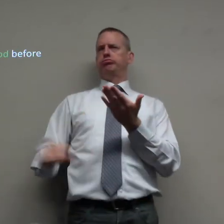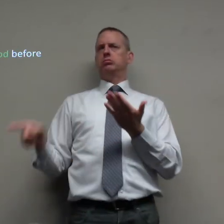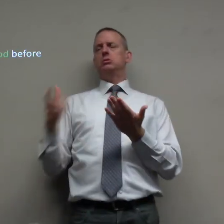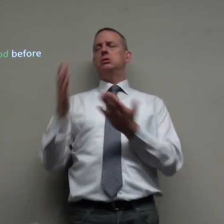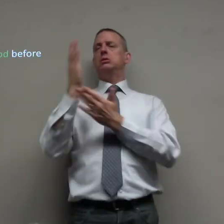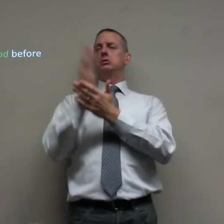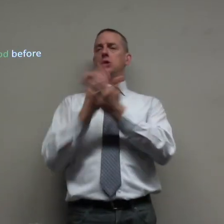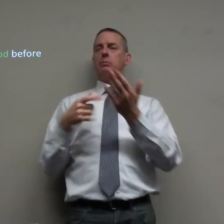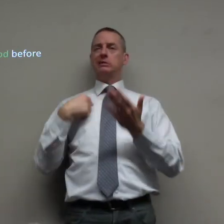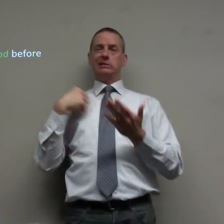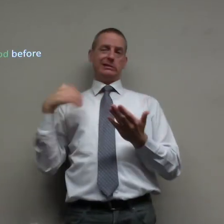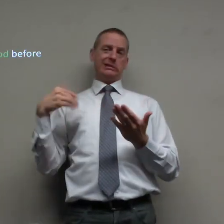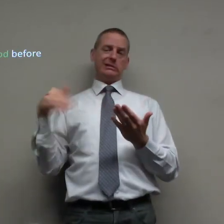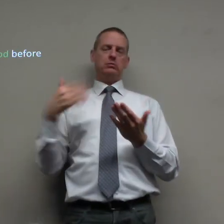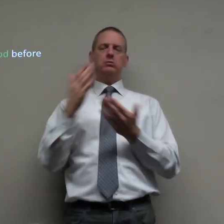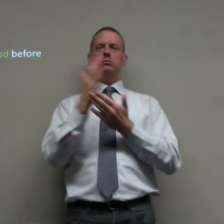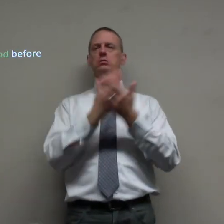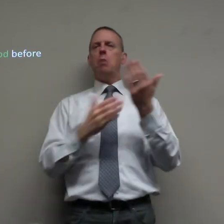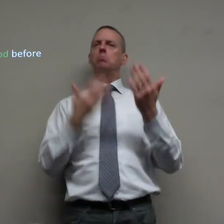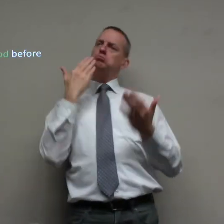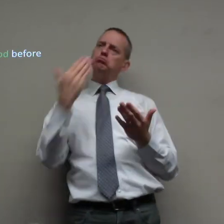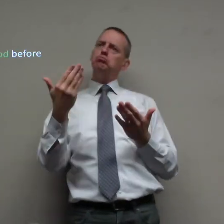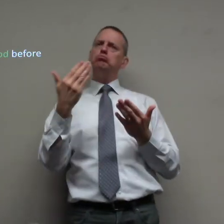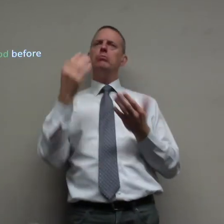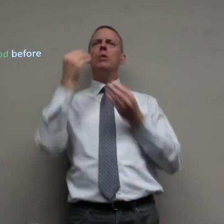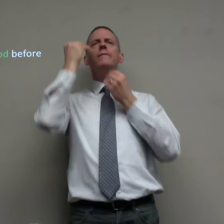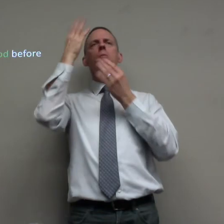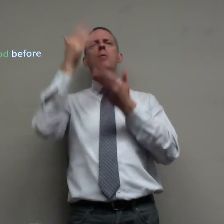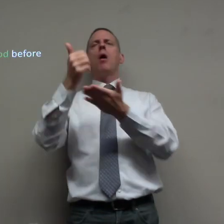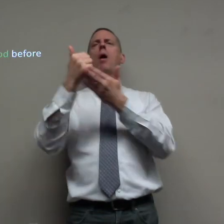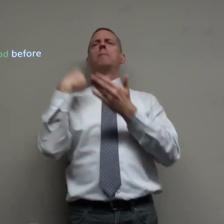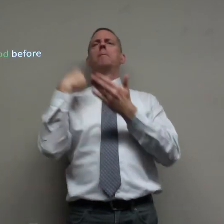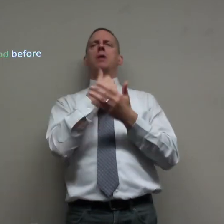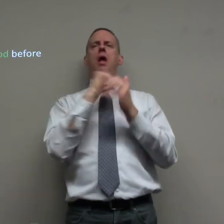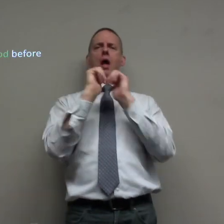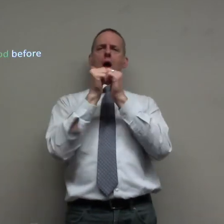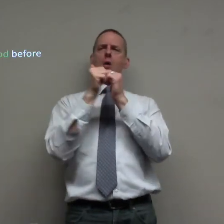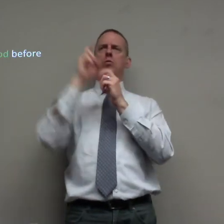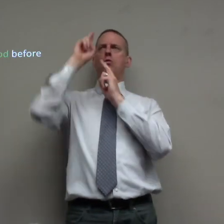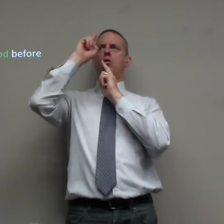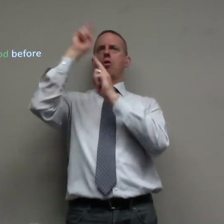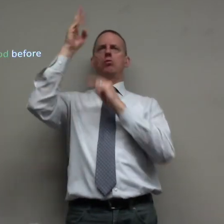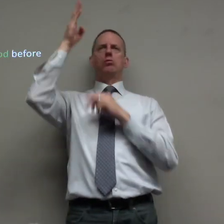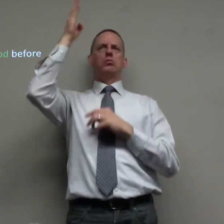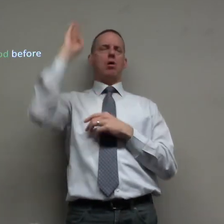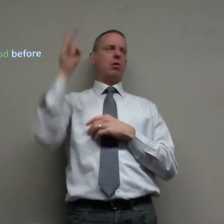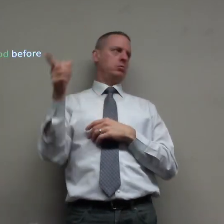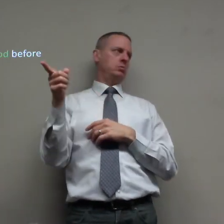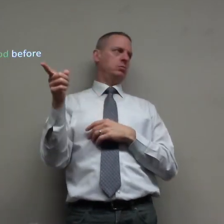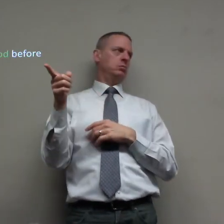he wrote books and stuff is good information that helps us so that can honor God